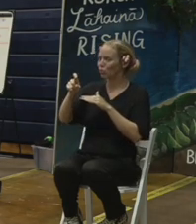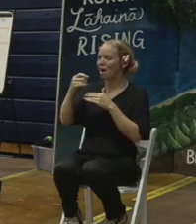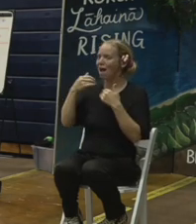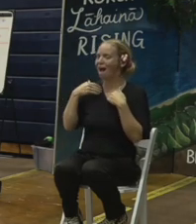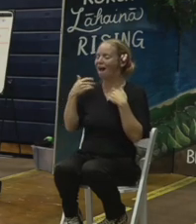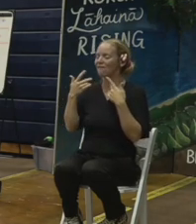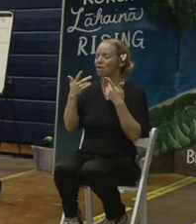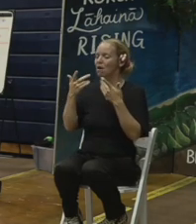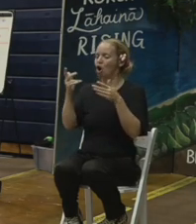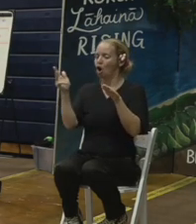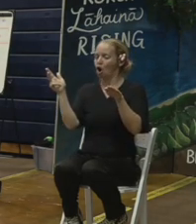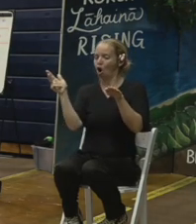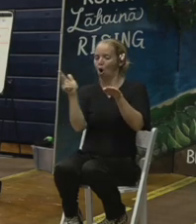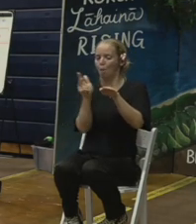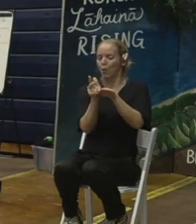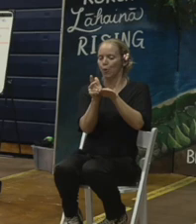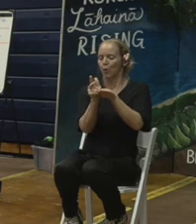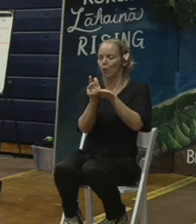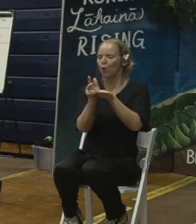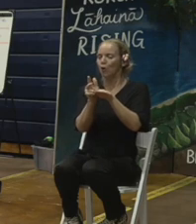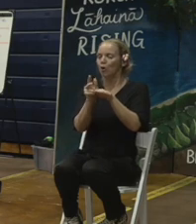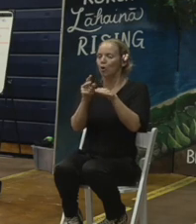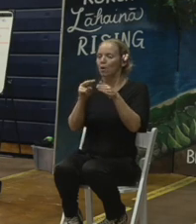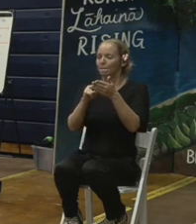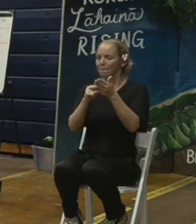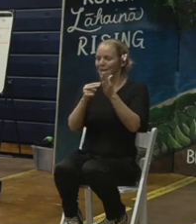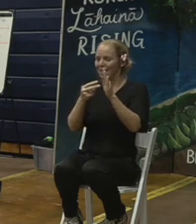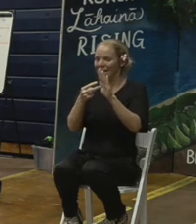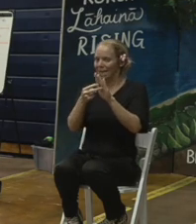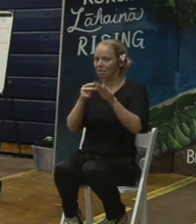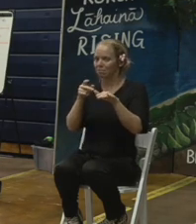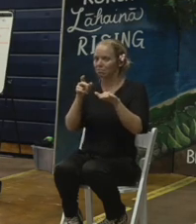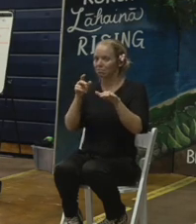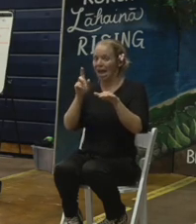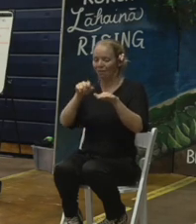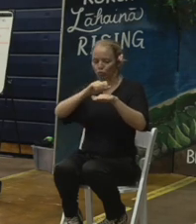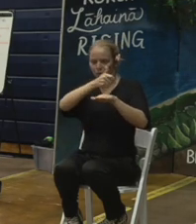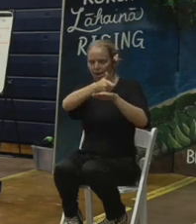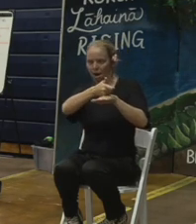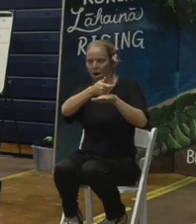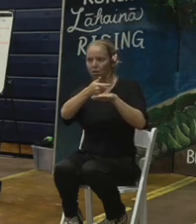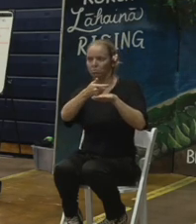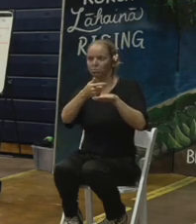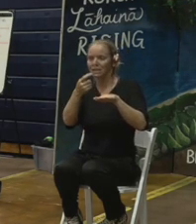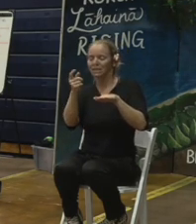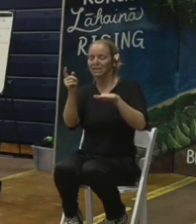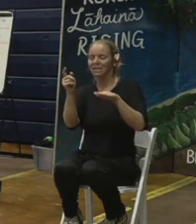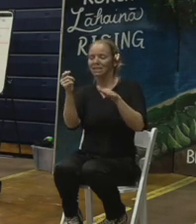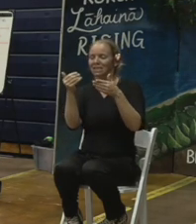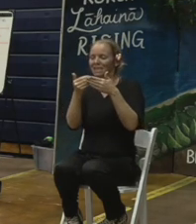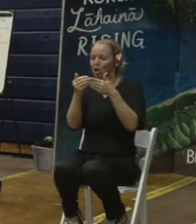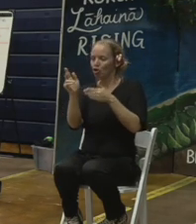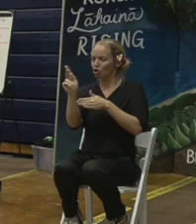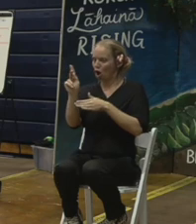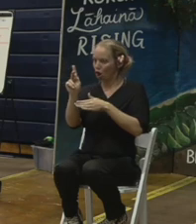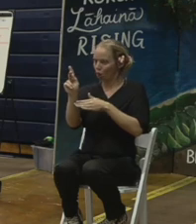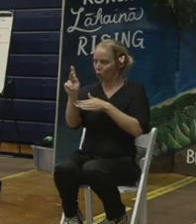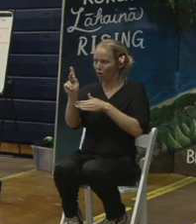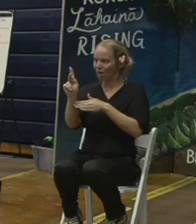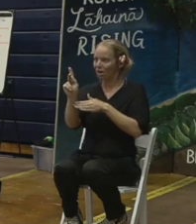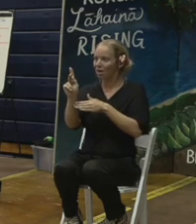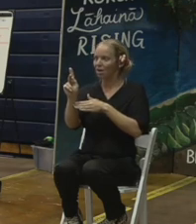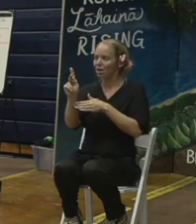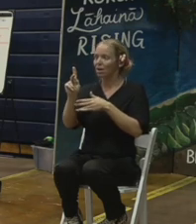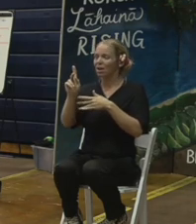of design vessel. So a TDS site would have to be created near Kahului Harbor. How you do that in a